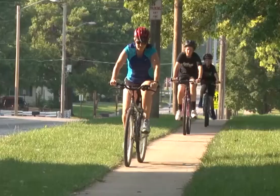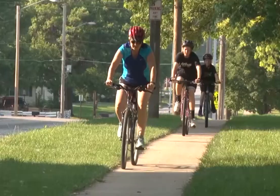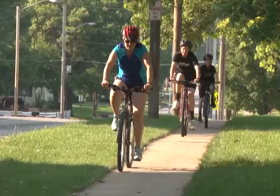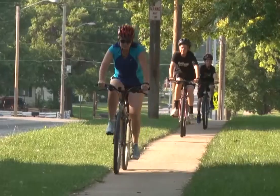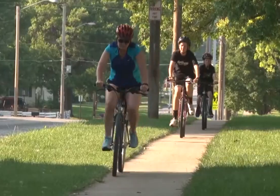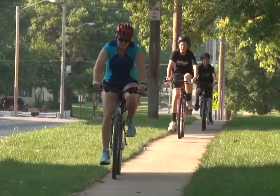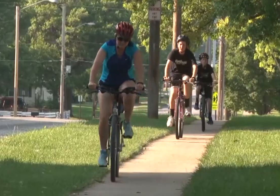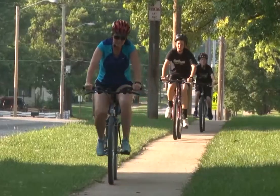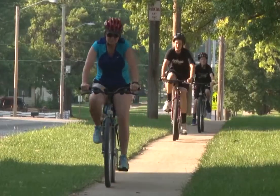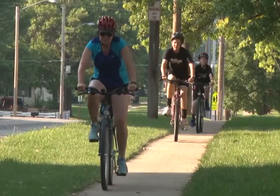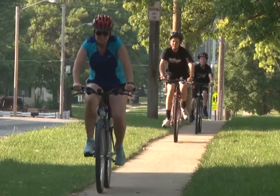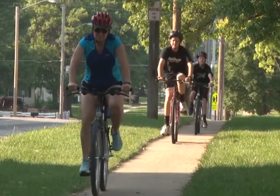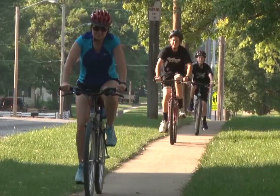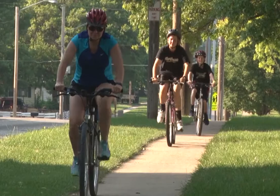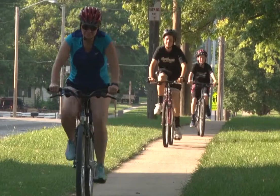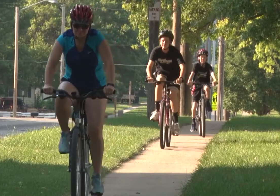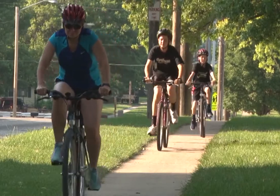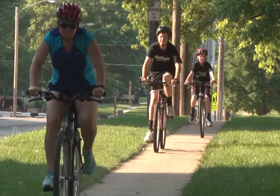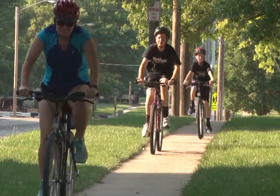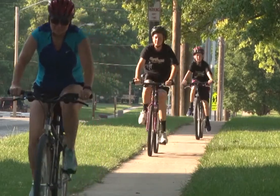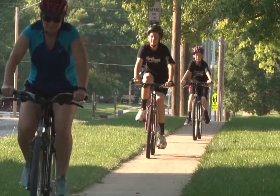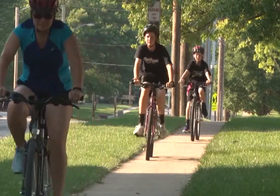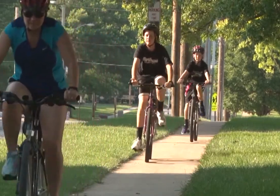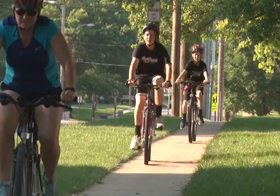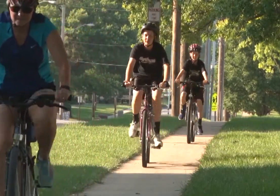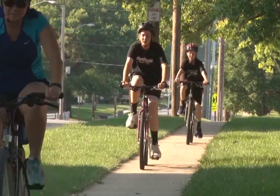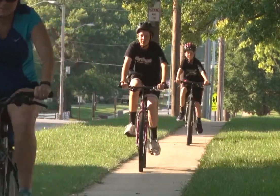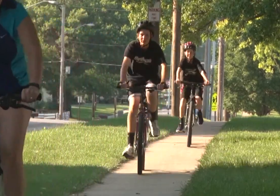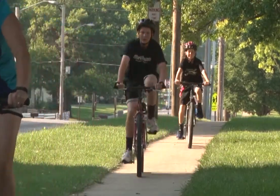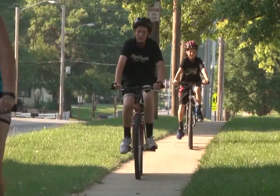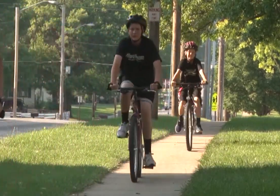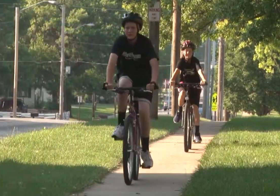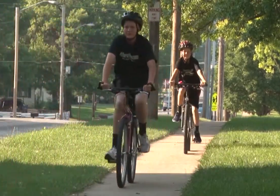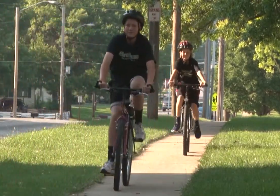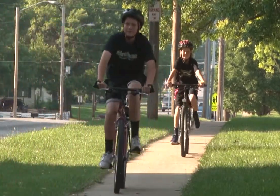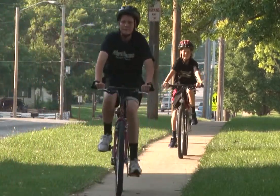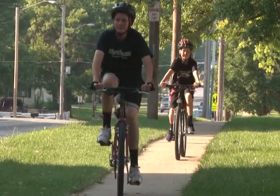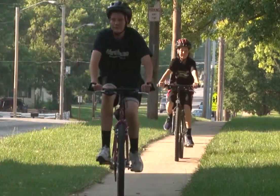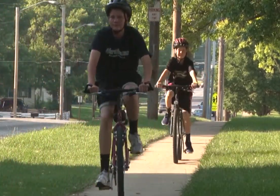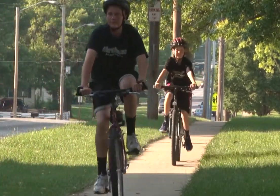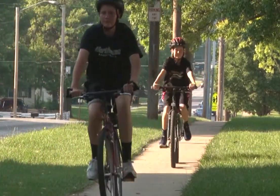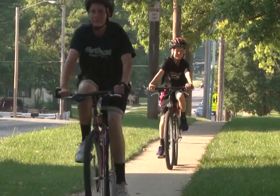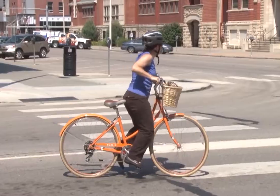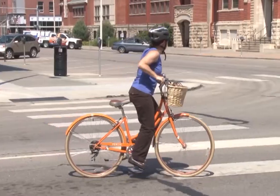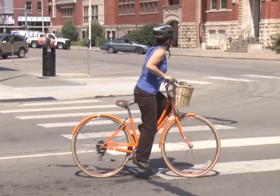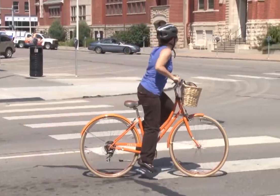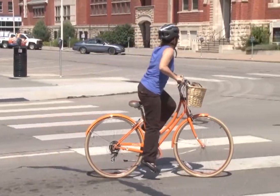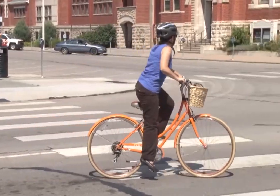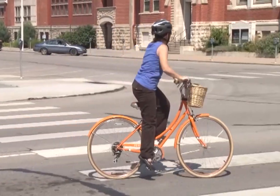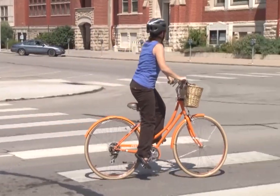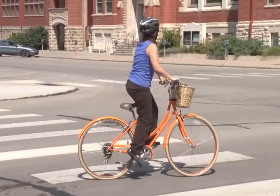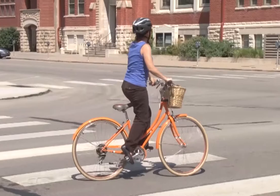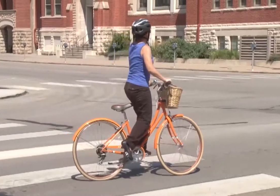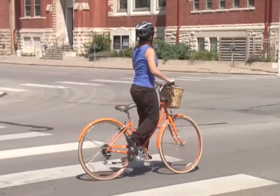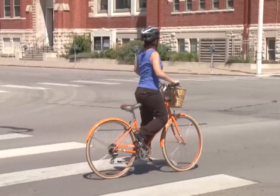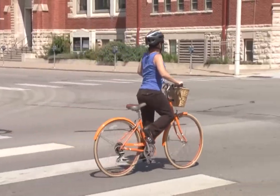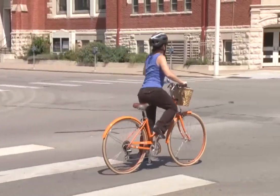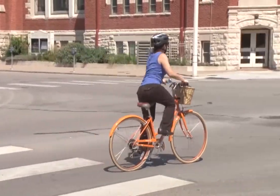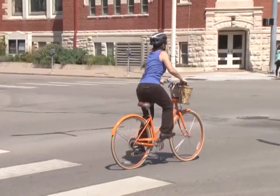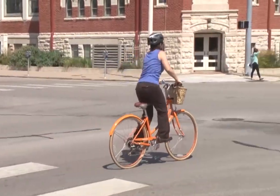You know, if you ride every day, you get your recommended 30 minutes of activity every day pretty easily with a commute. And then you don't have to go to the gym or do anything